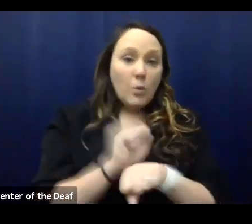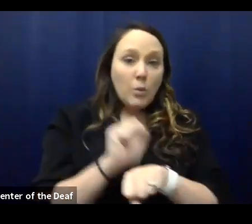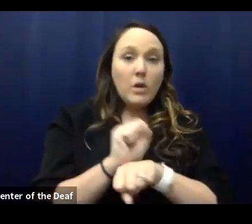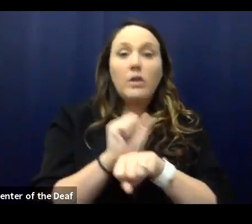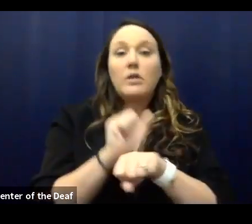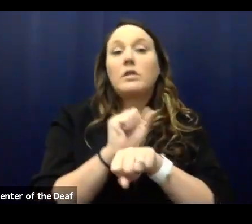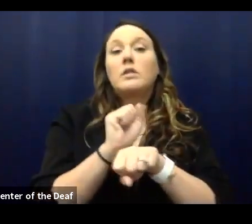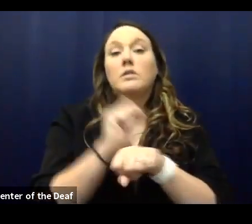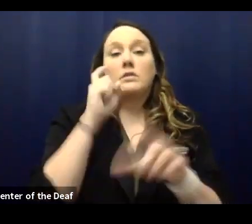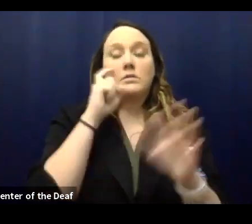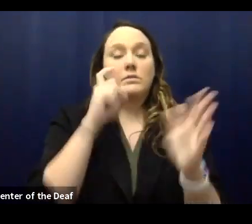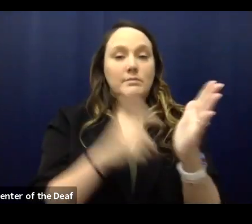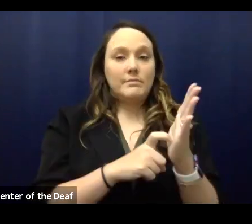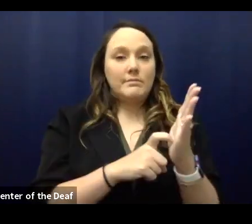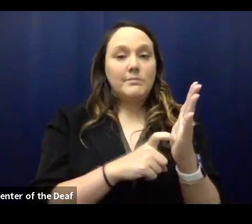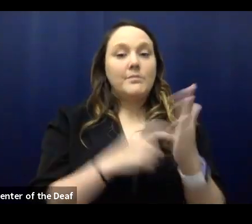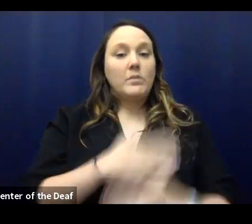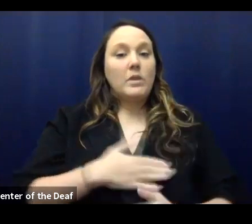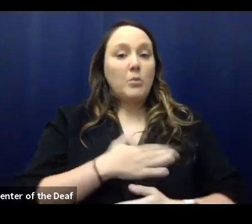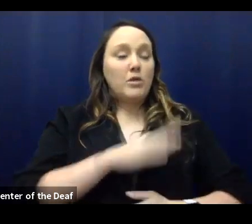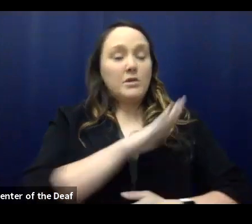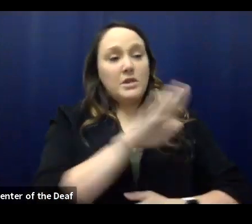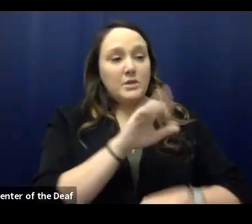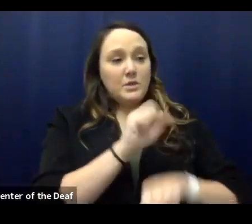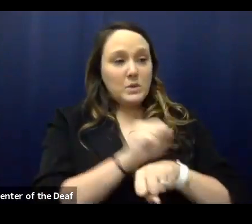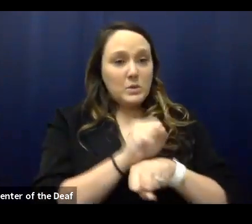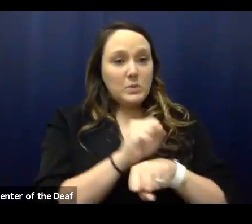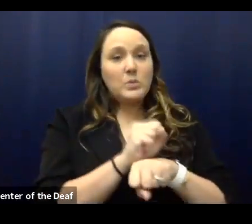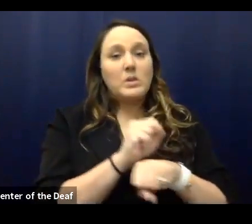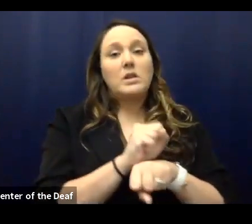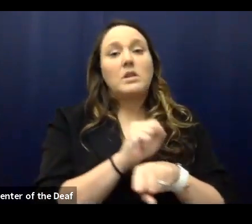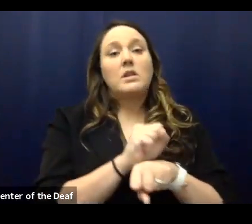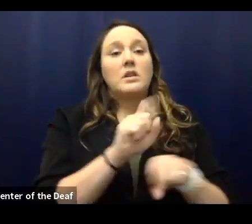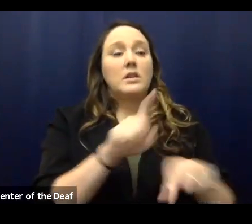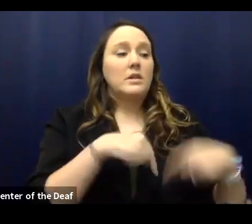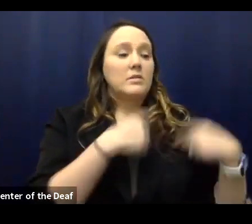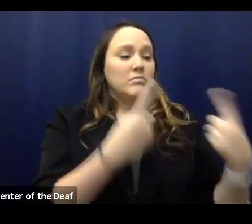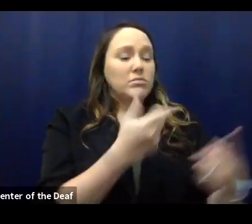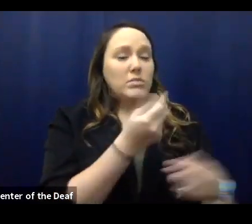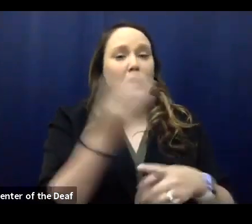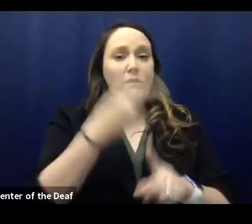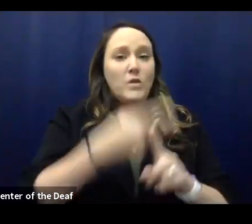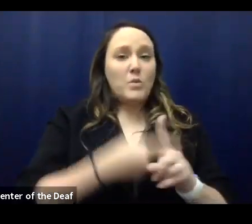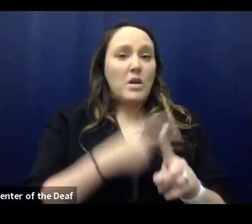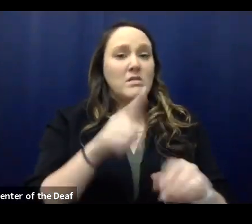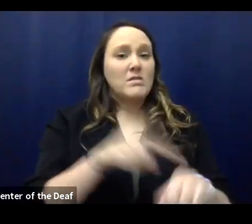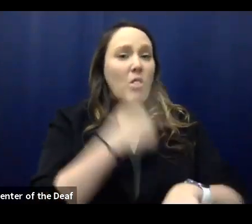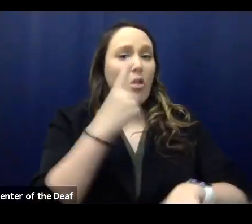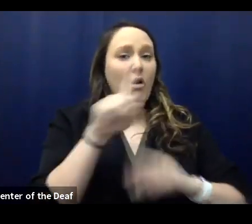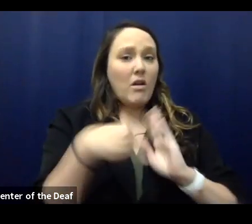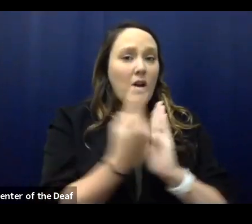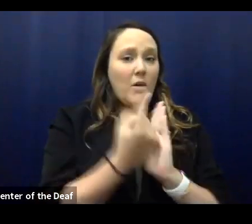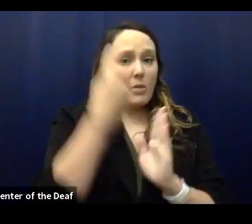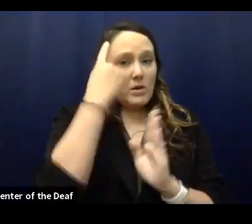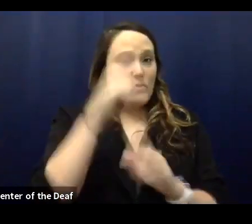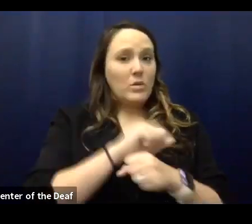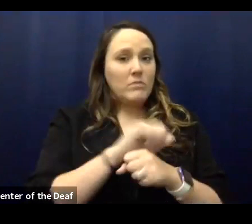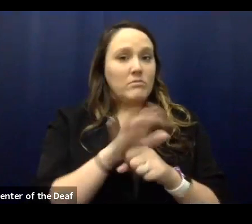ones who have worked dedicated months of long hours to our community's pandemic response.